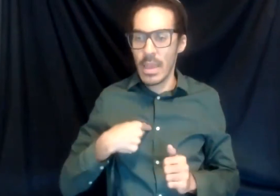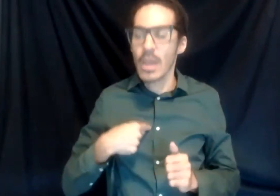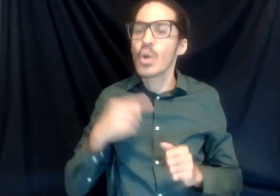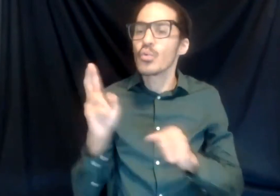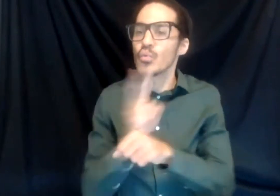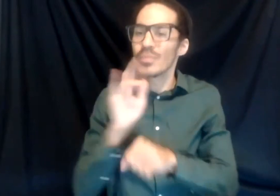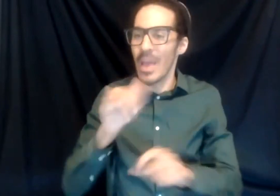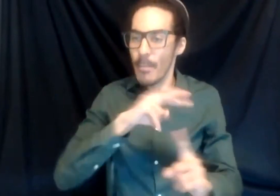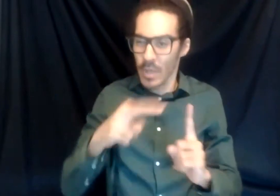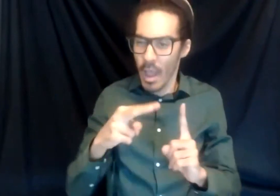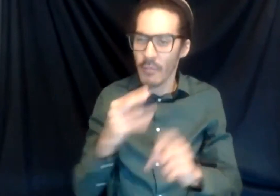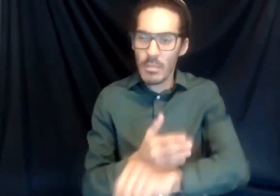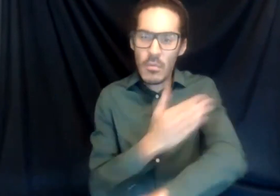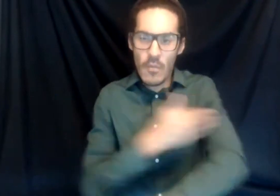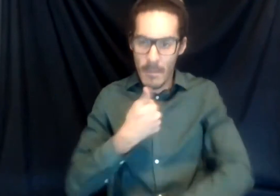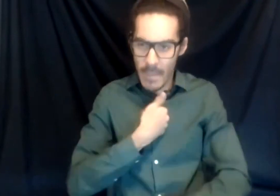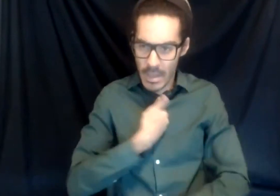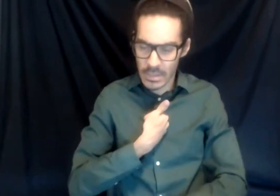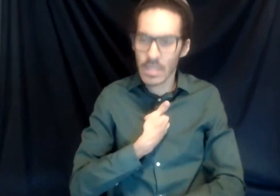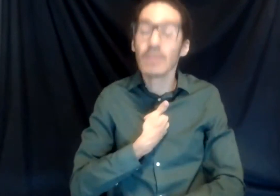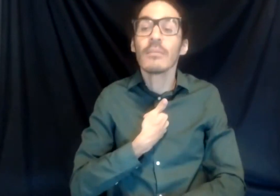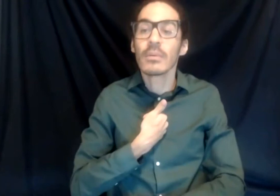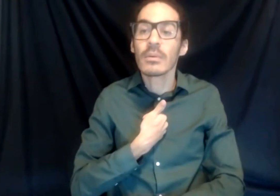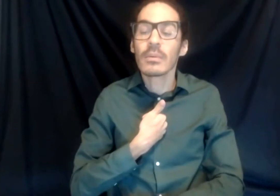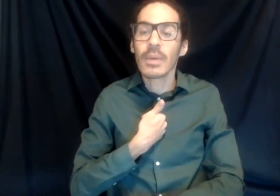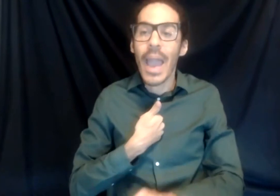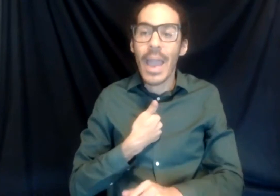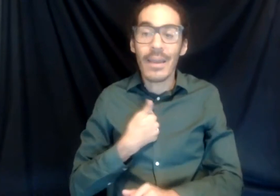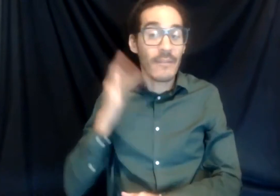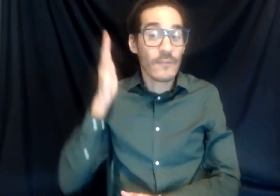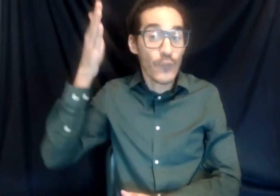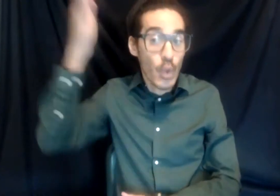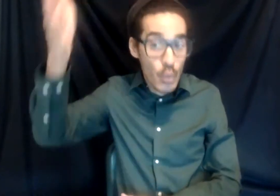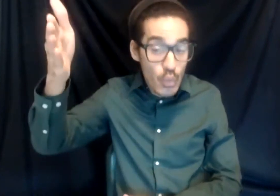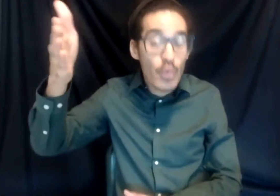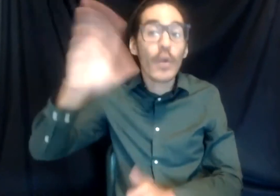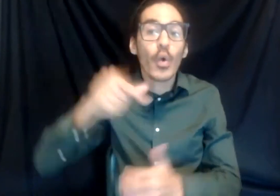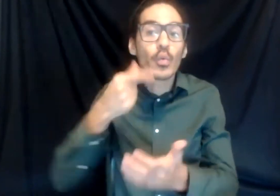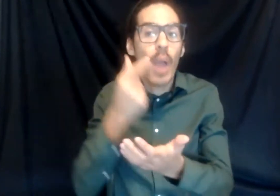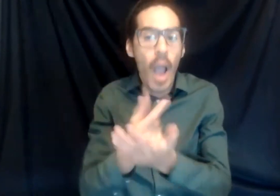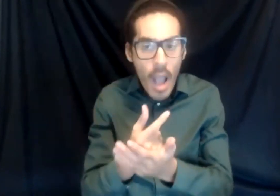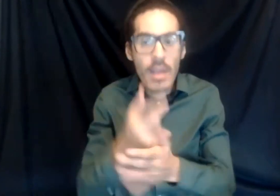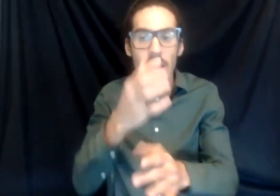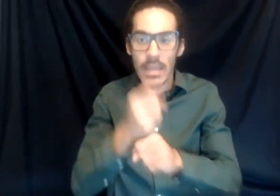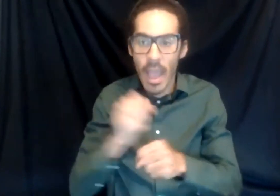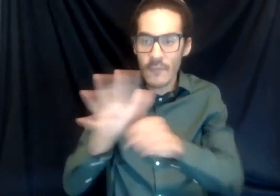looking past co-op and into graduation and getting a full-time job, my